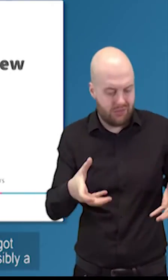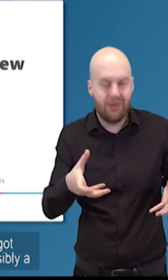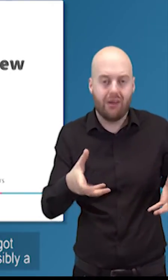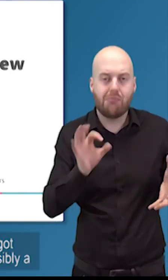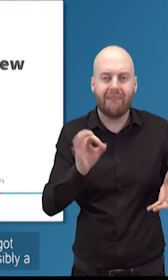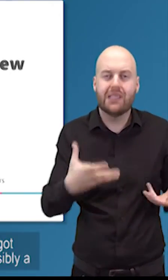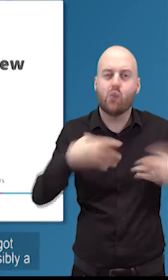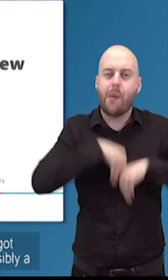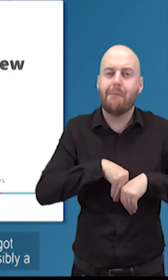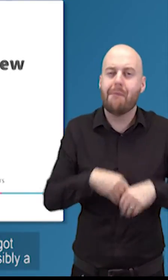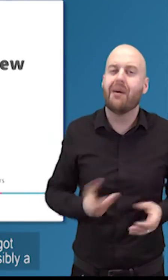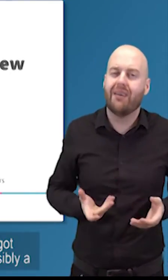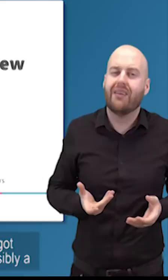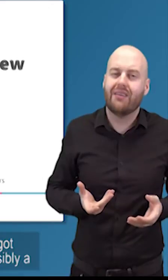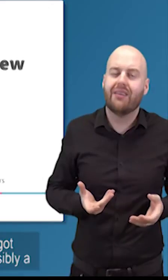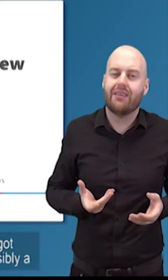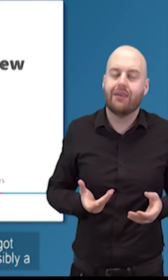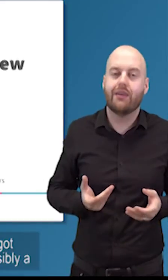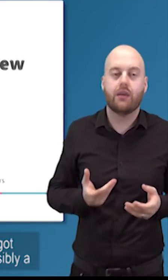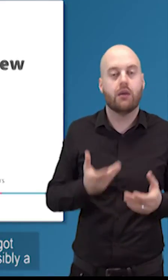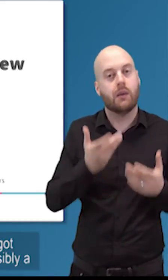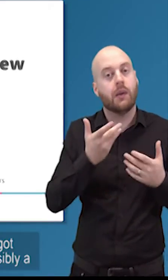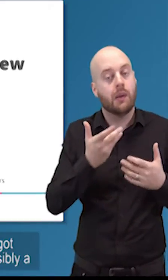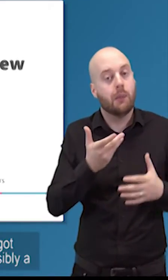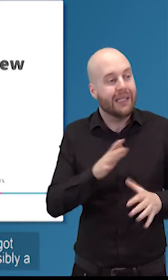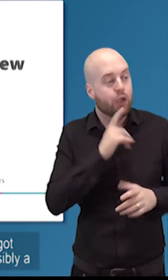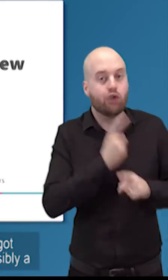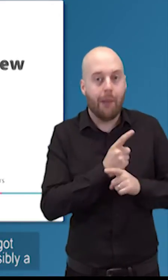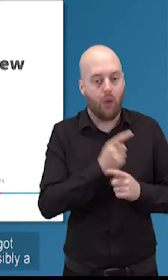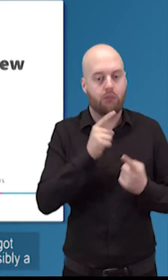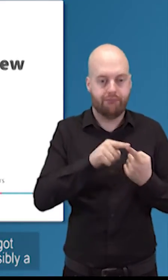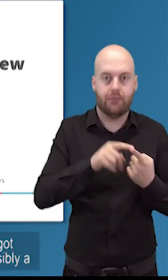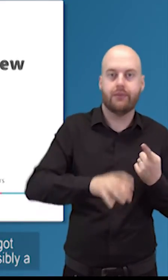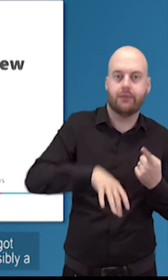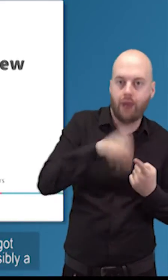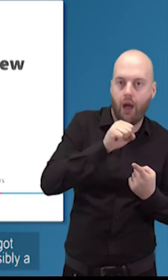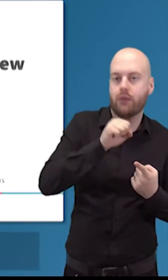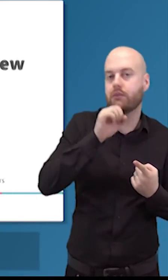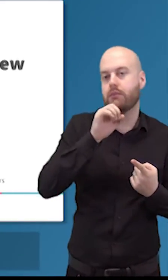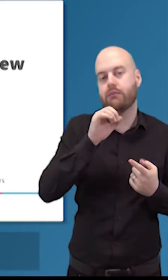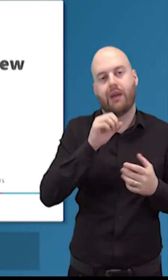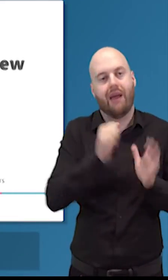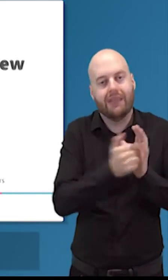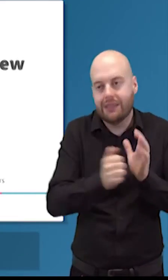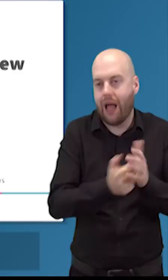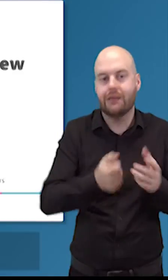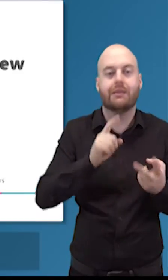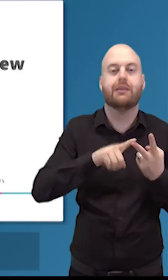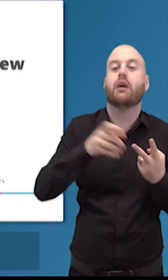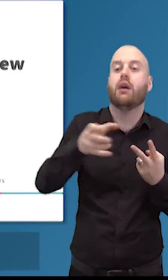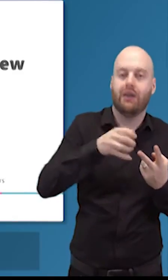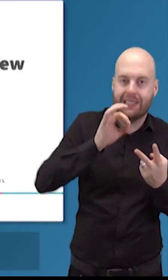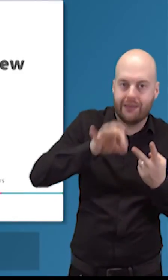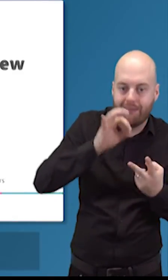i think sally talked a bit about that whole there's a bit of a process that goes on you've got induction but as you go along there should be in